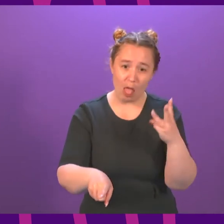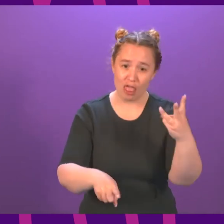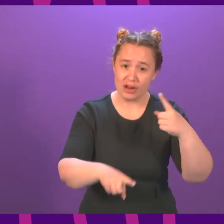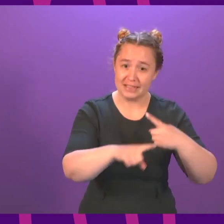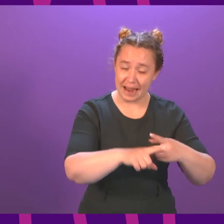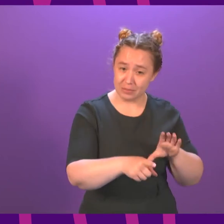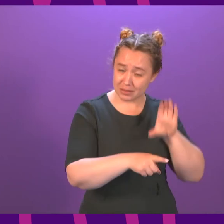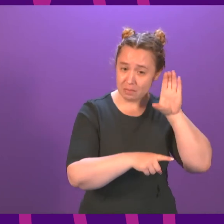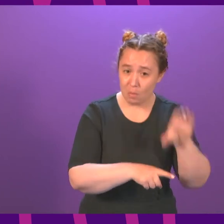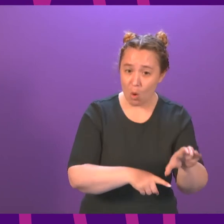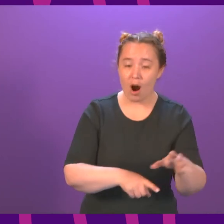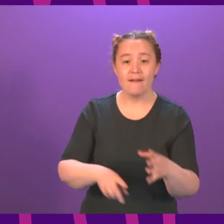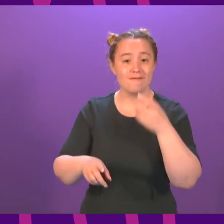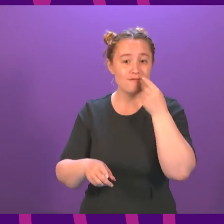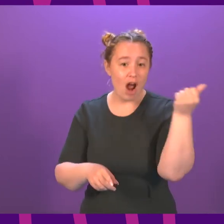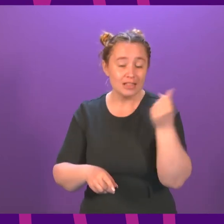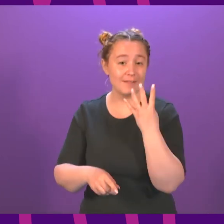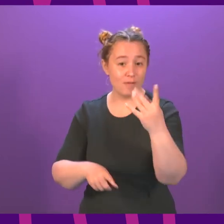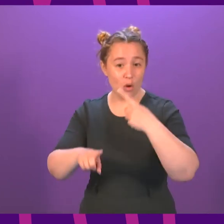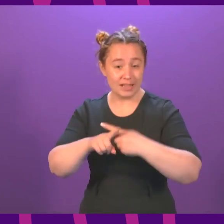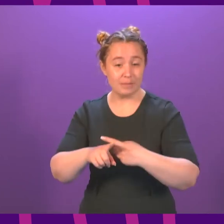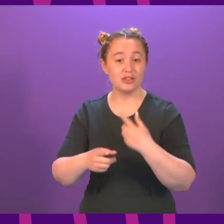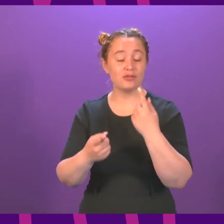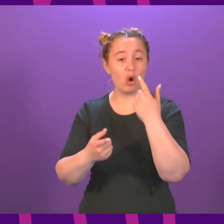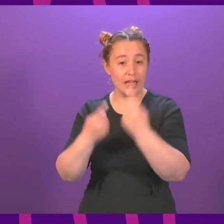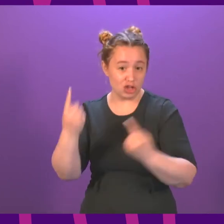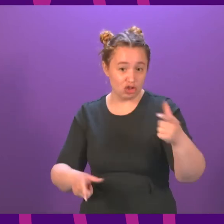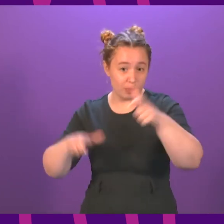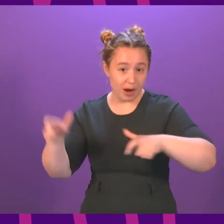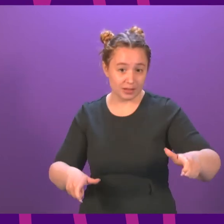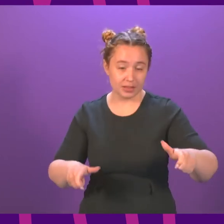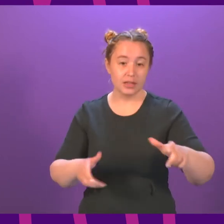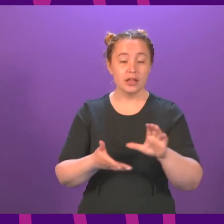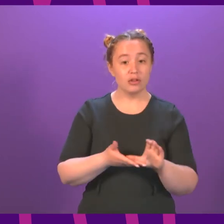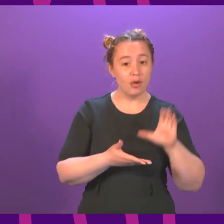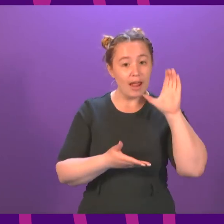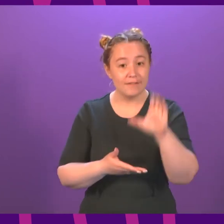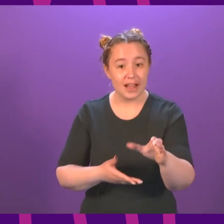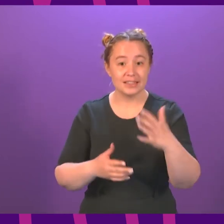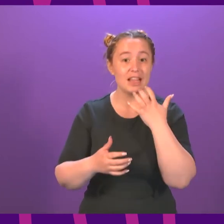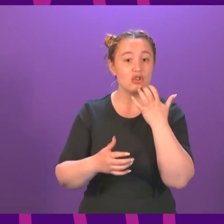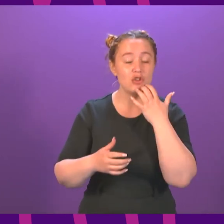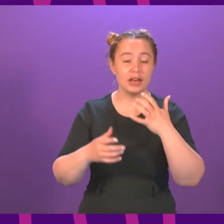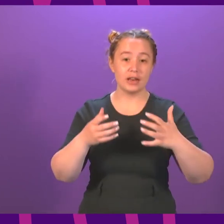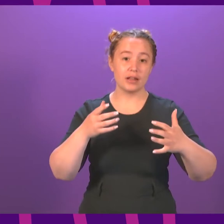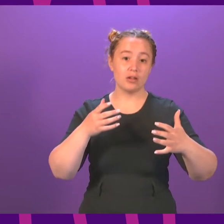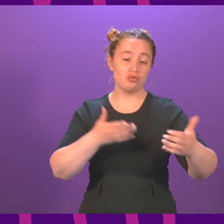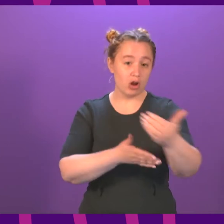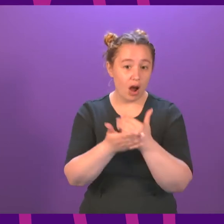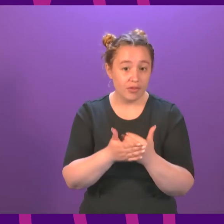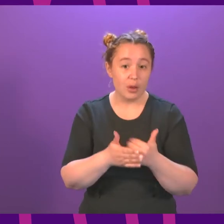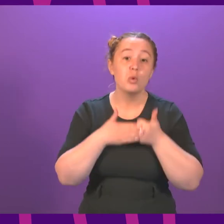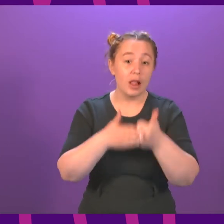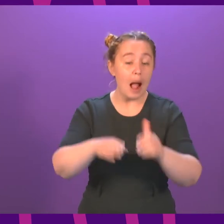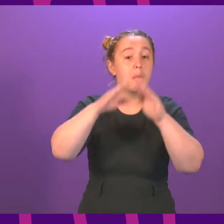person and France four times more. Failure to invest in a green recovery would be a disaster for our planet and for our